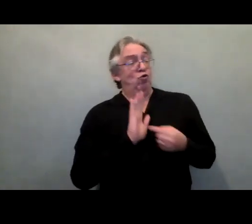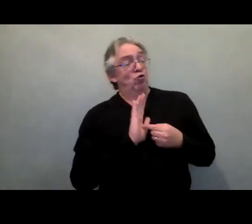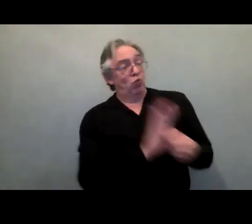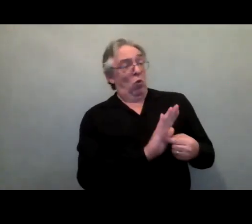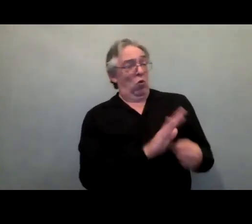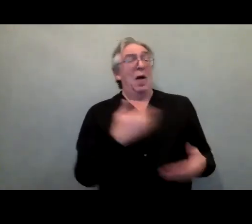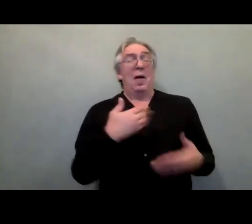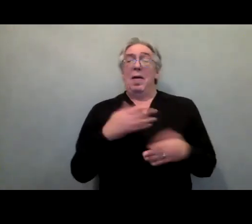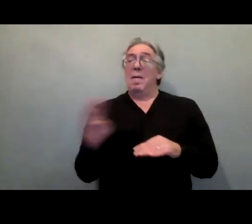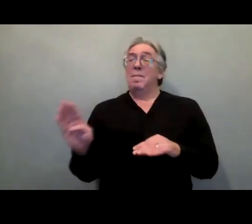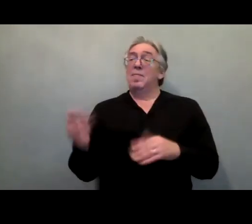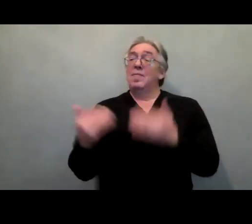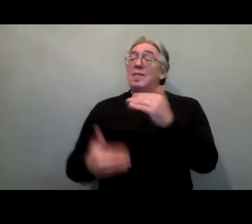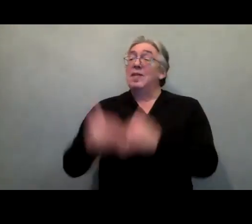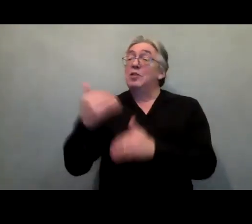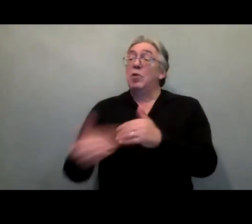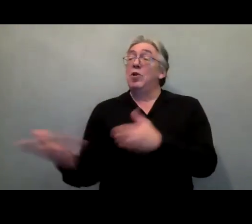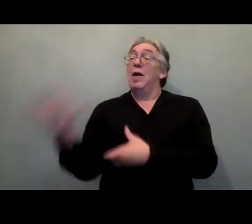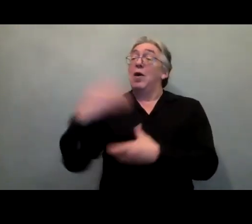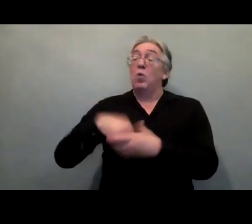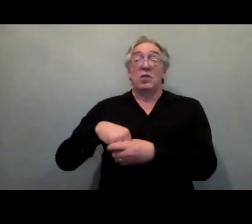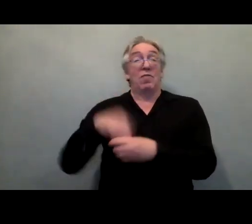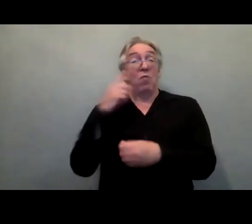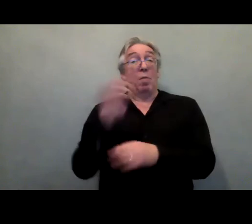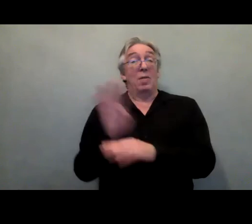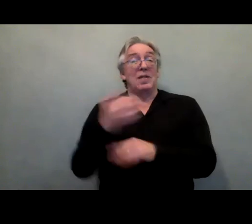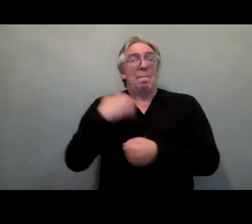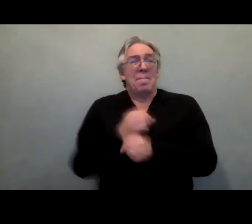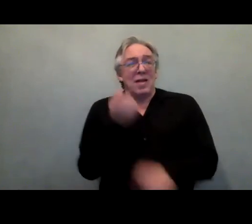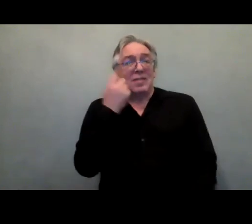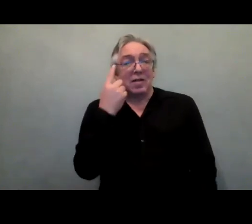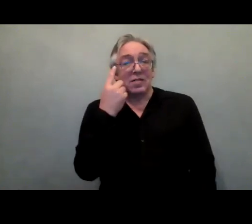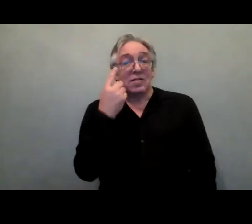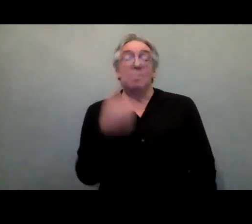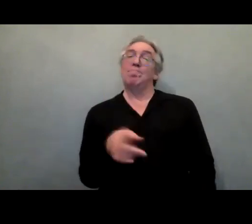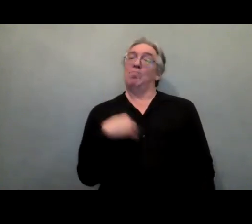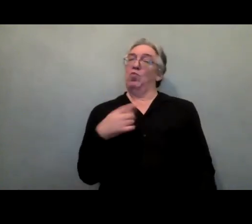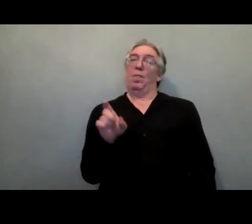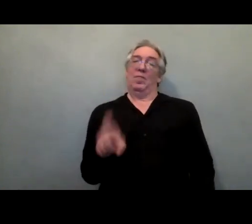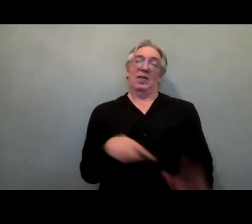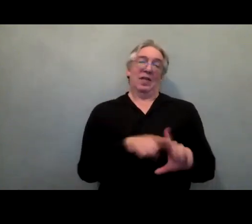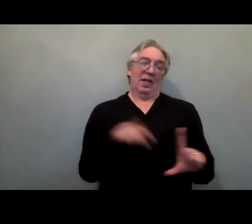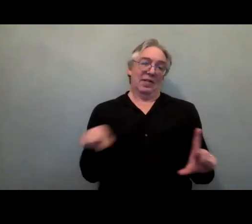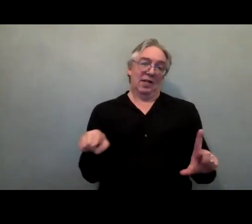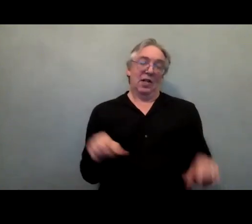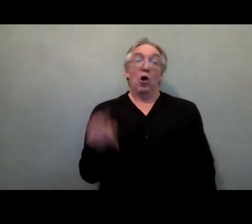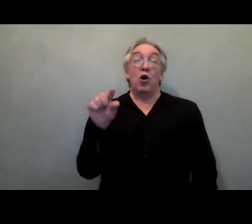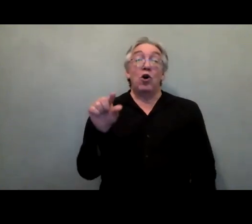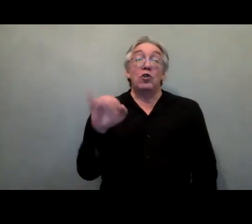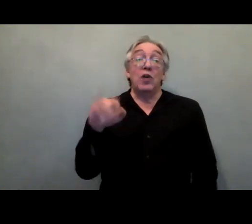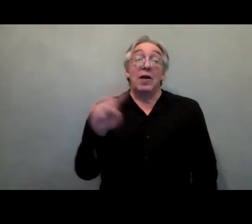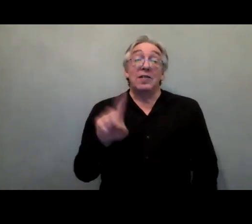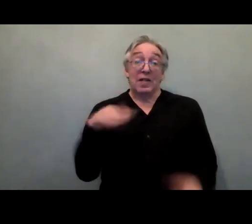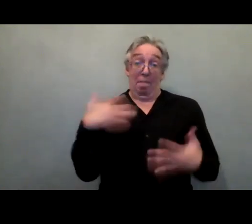partnerships with business? Here's where the data really counts. I wonder if we might share some of the work that GIZ has been doing in this domain.